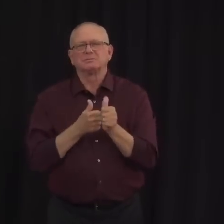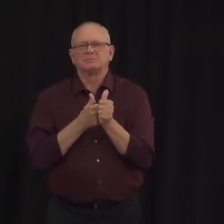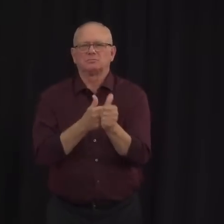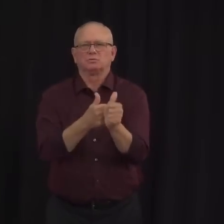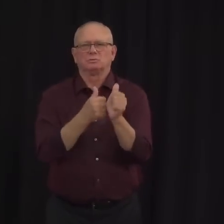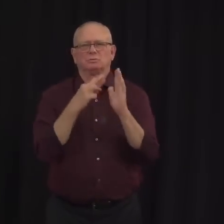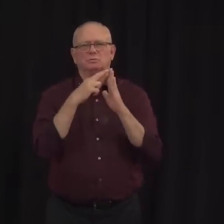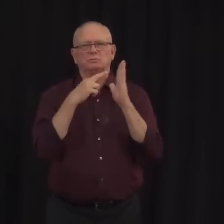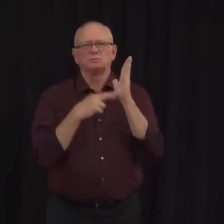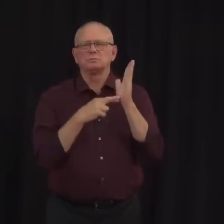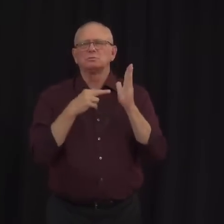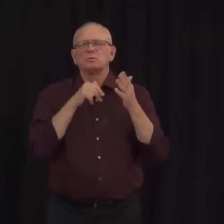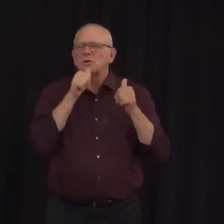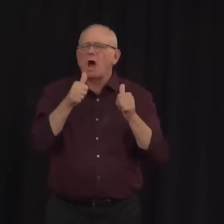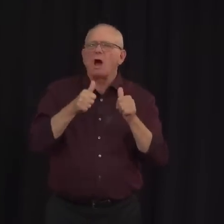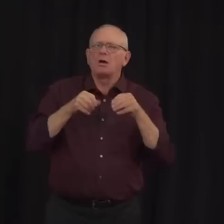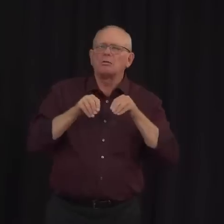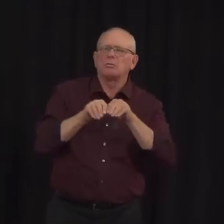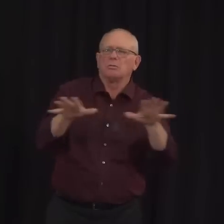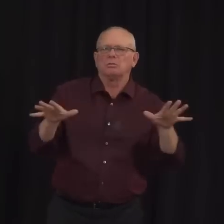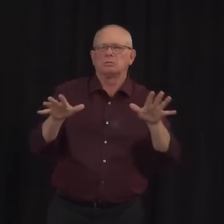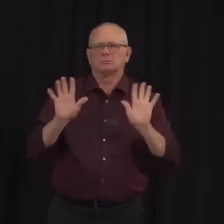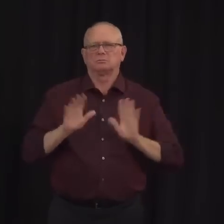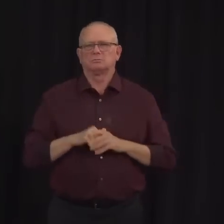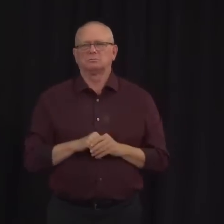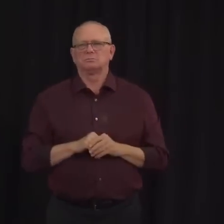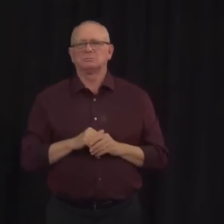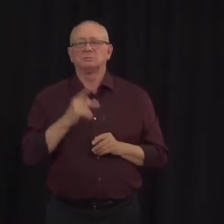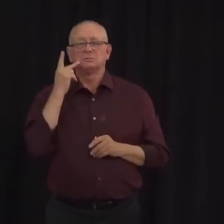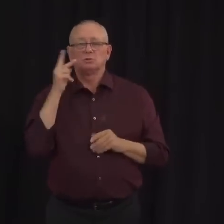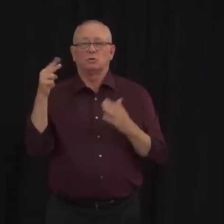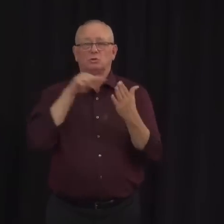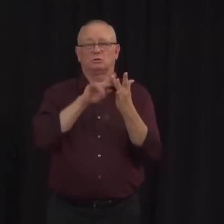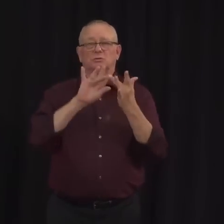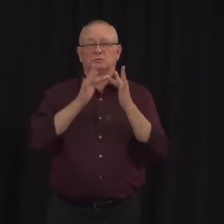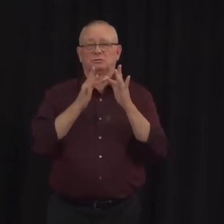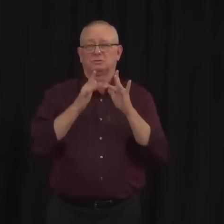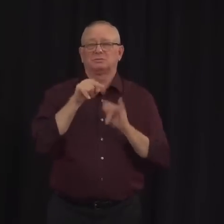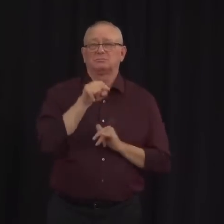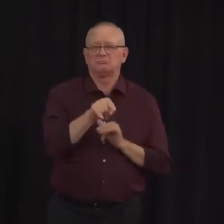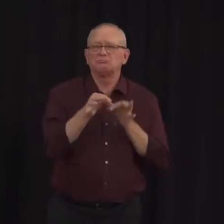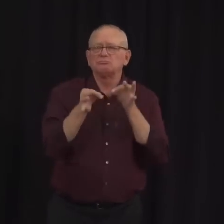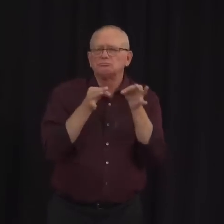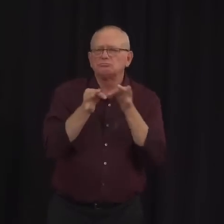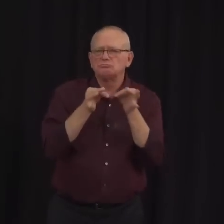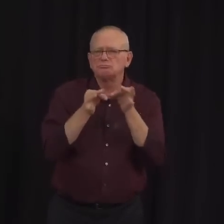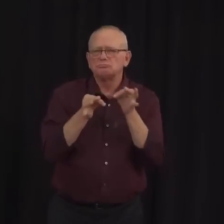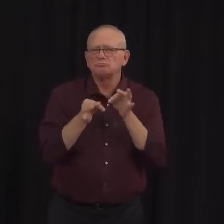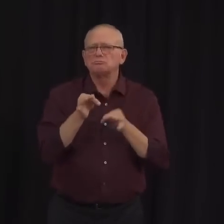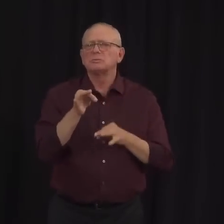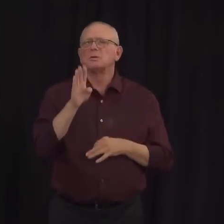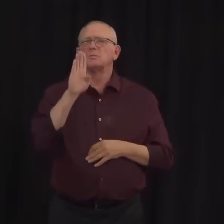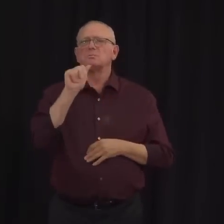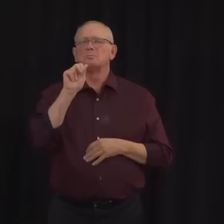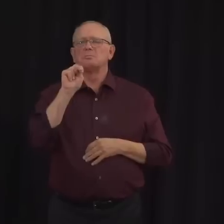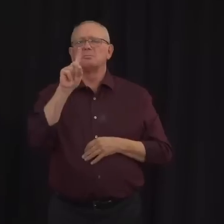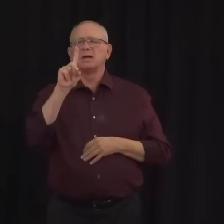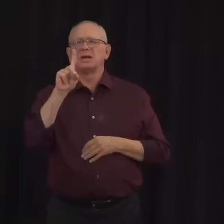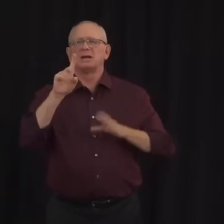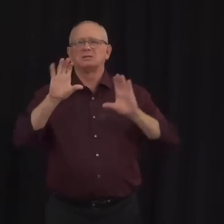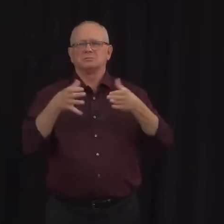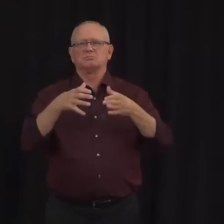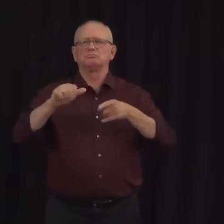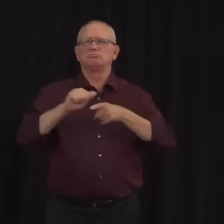Updated guidelines are now posted online that allow limited band practices, singing and wind instrument concerts to